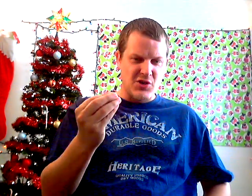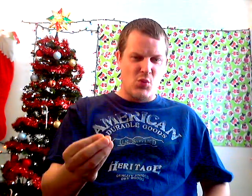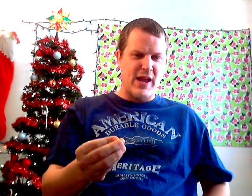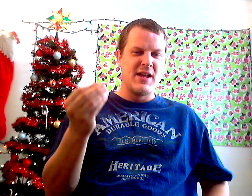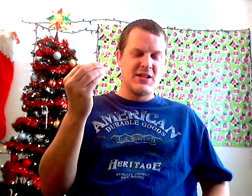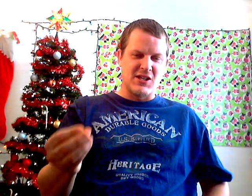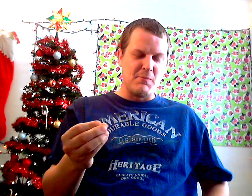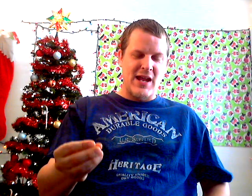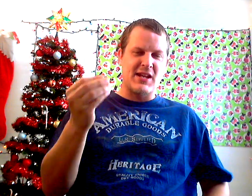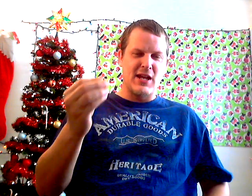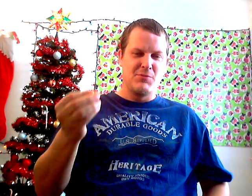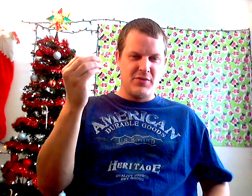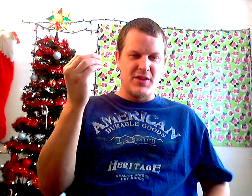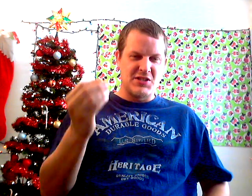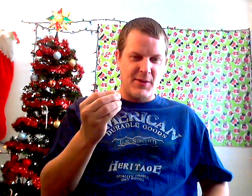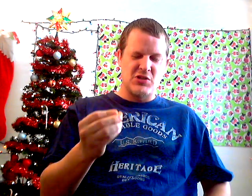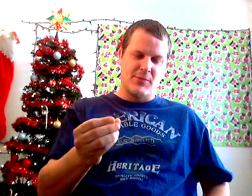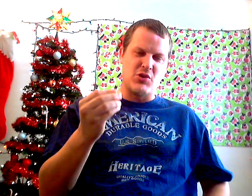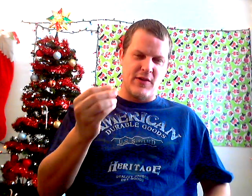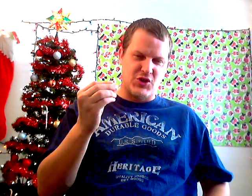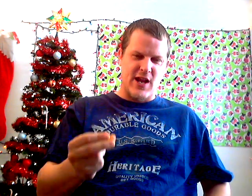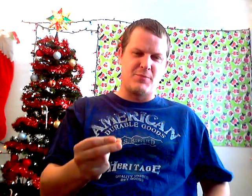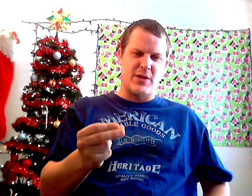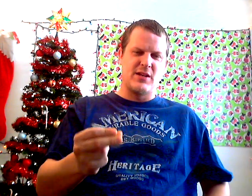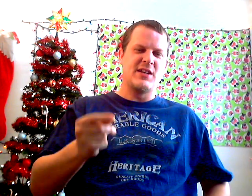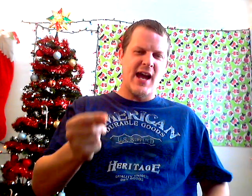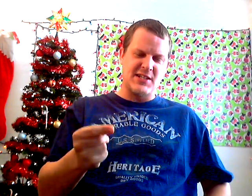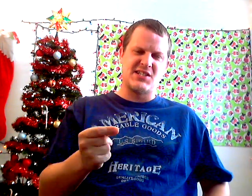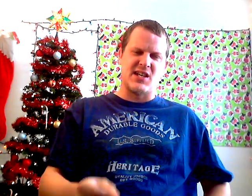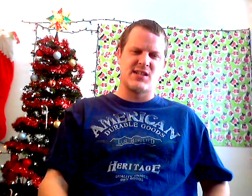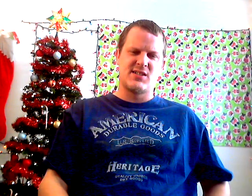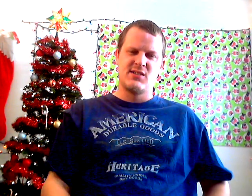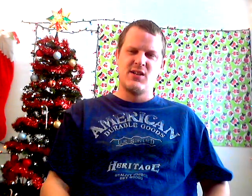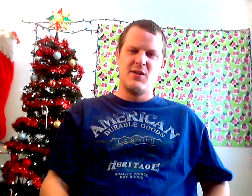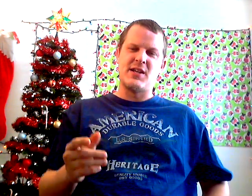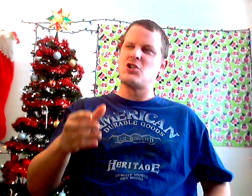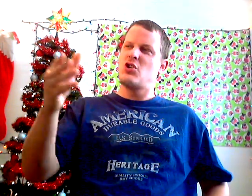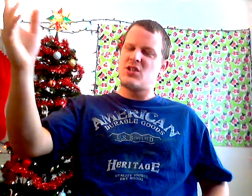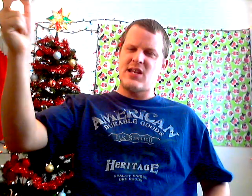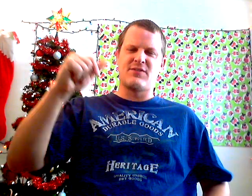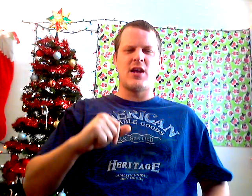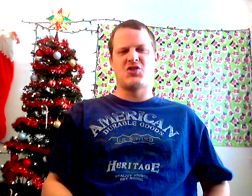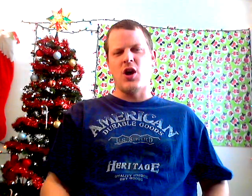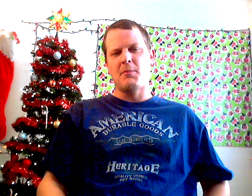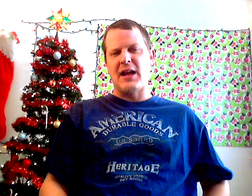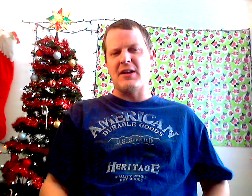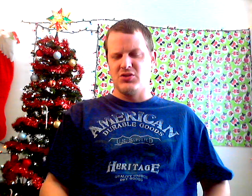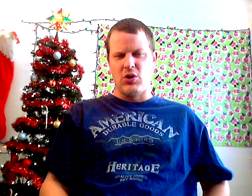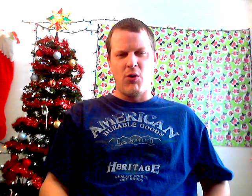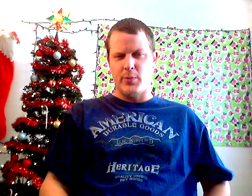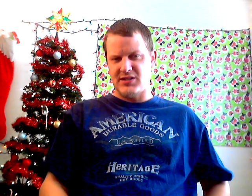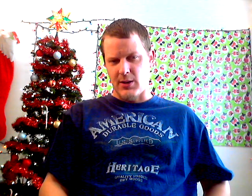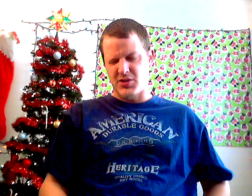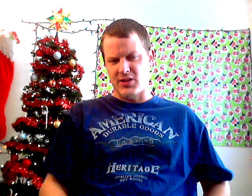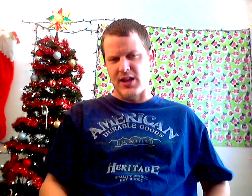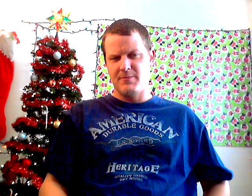a way to make him the WWF champion in 96 because you just have to have Shawn Michaels go over him at SummerSlam.